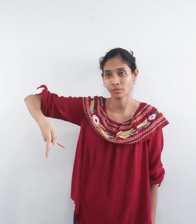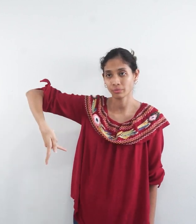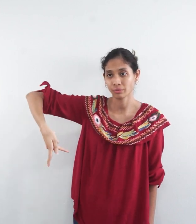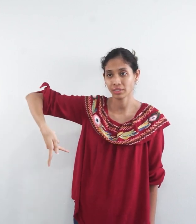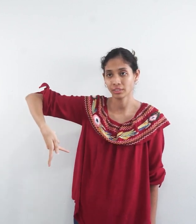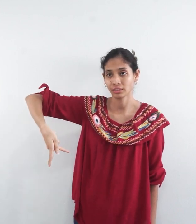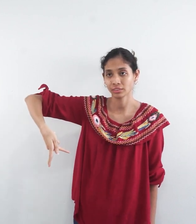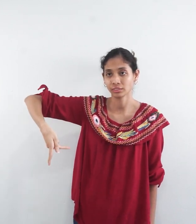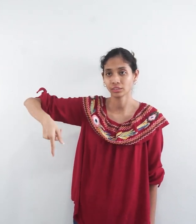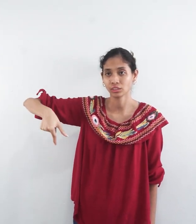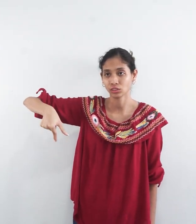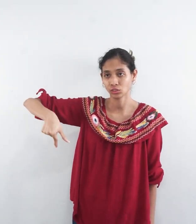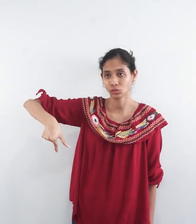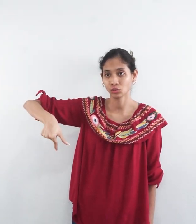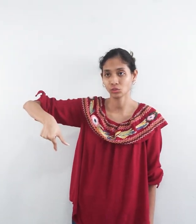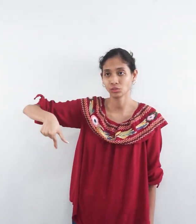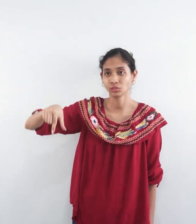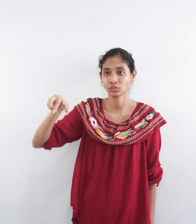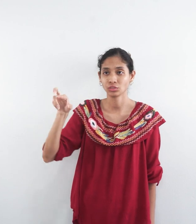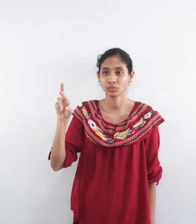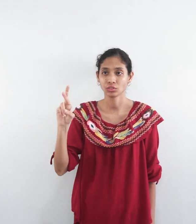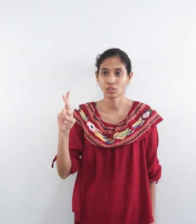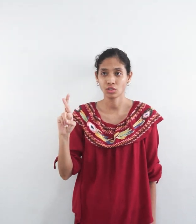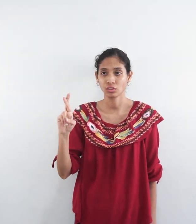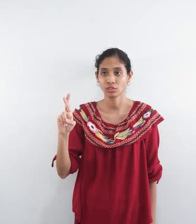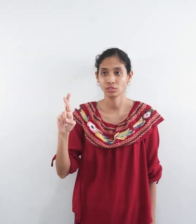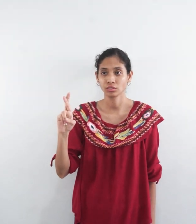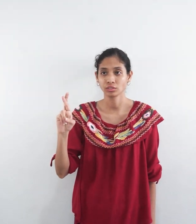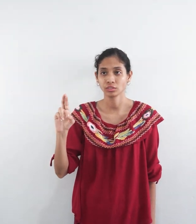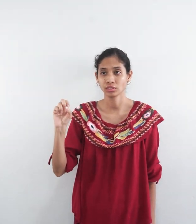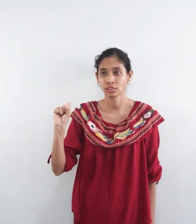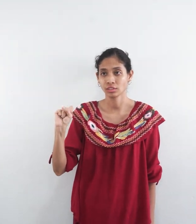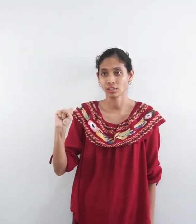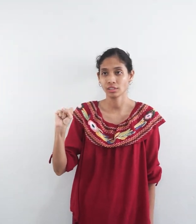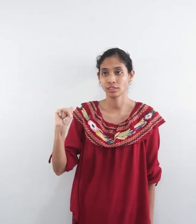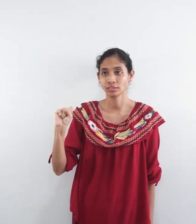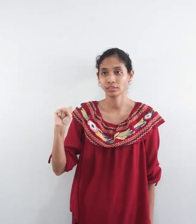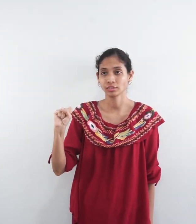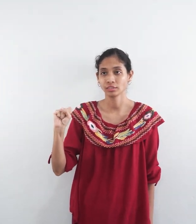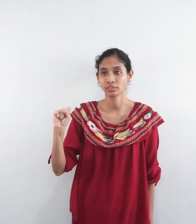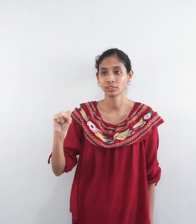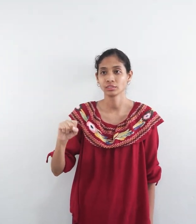P, Q, R, S. this. M,